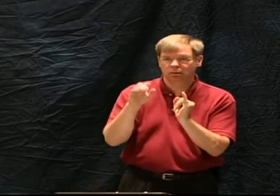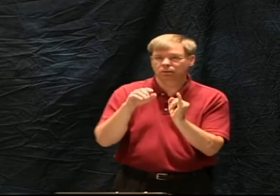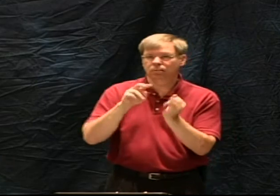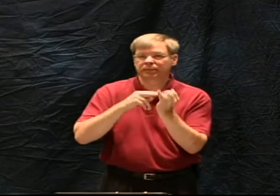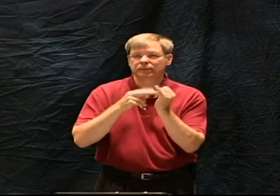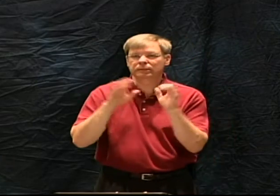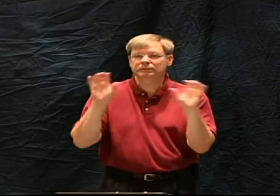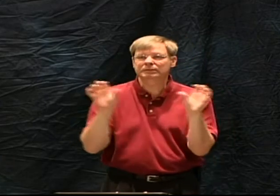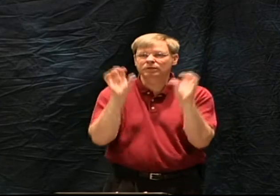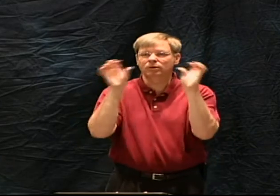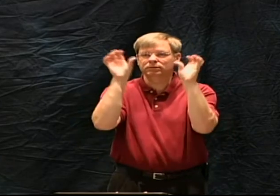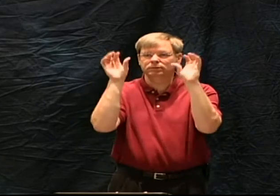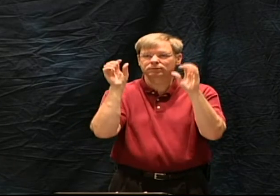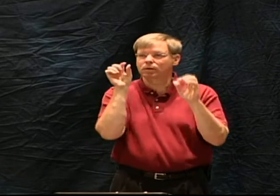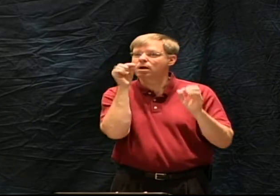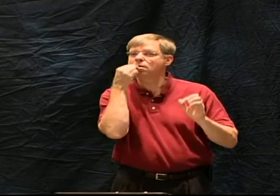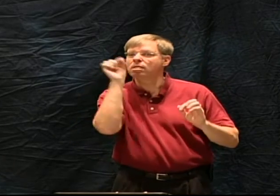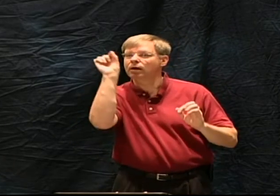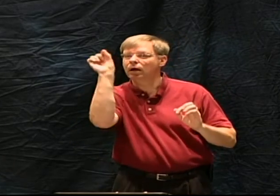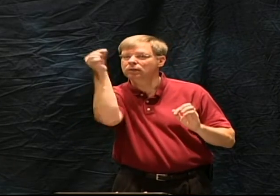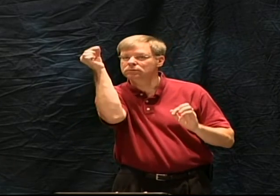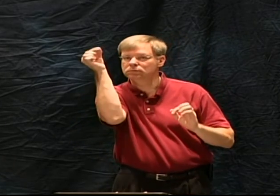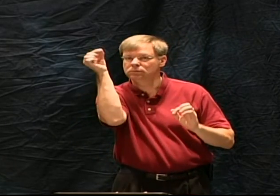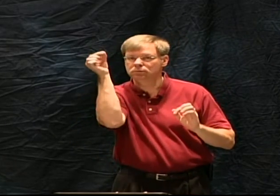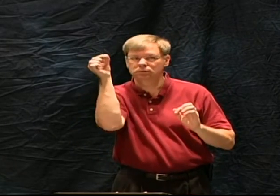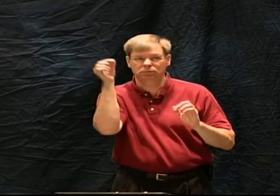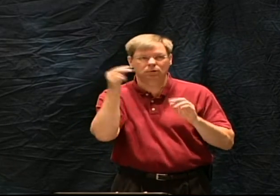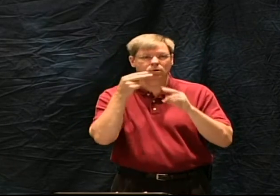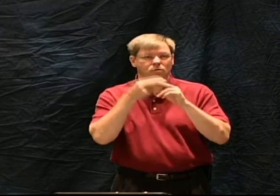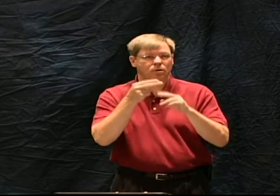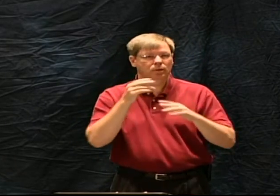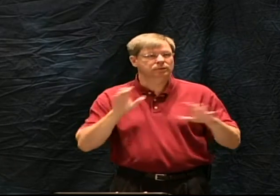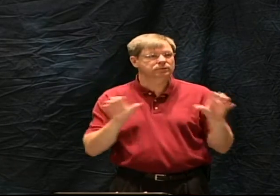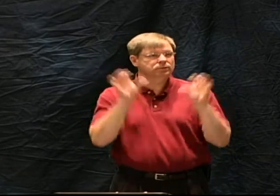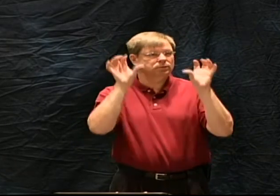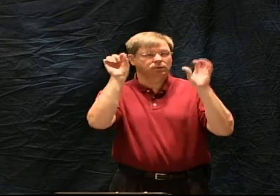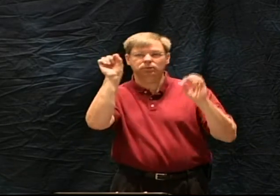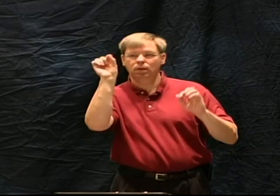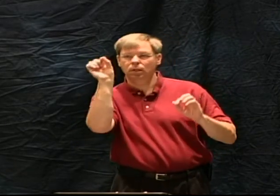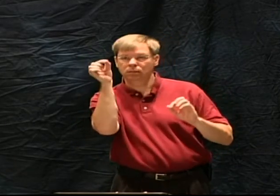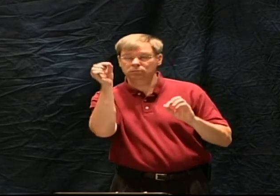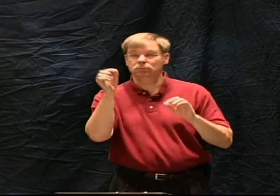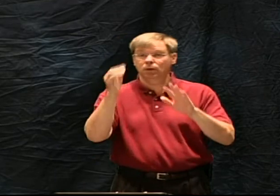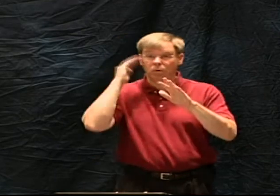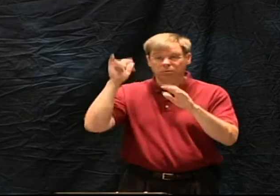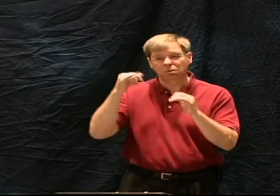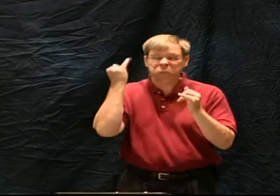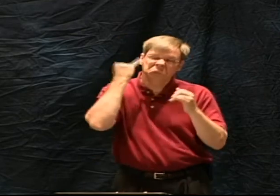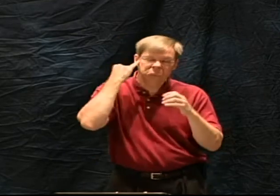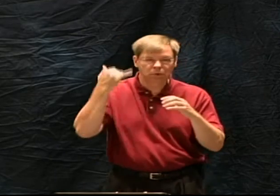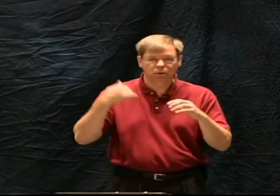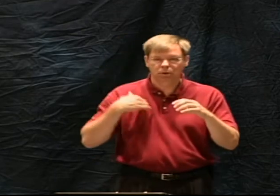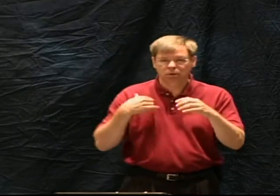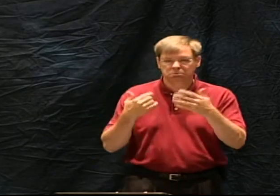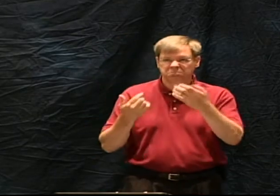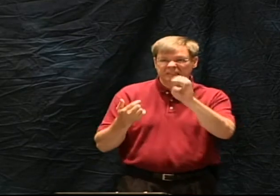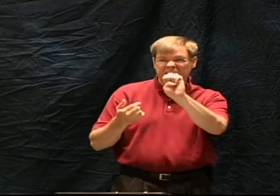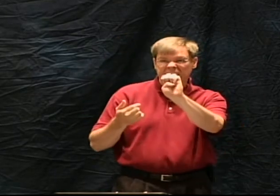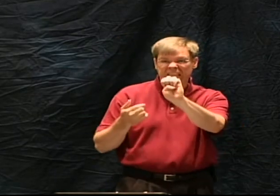the tittle would be the types of extra marks upon a